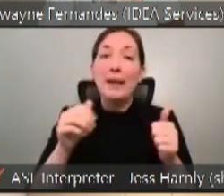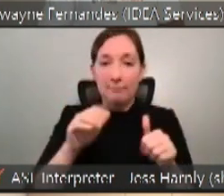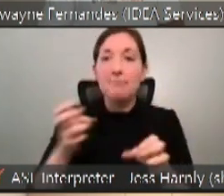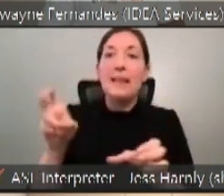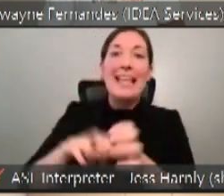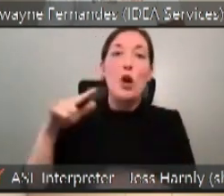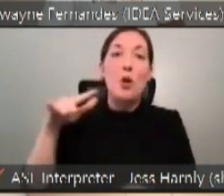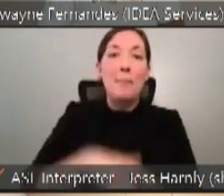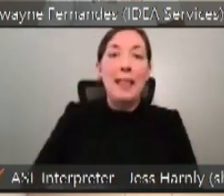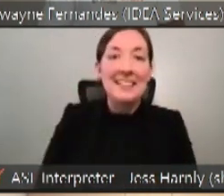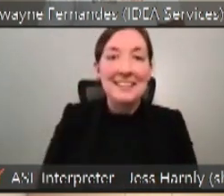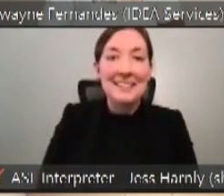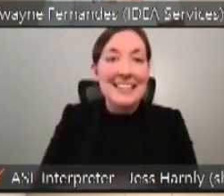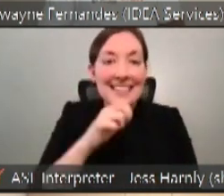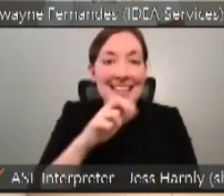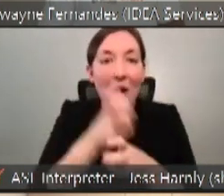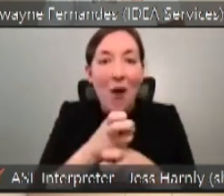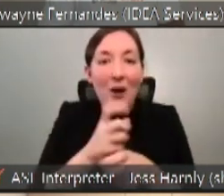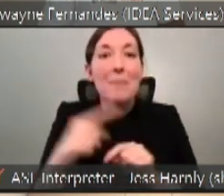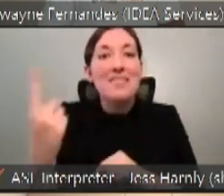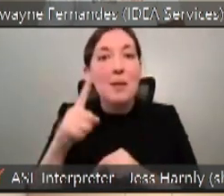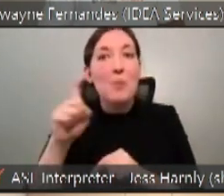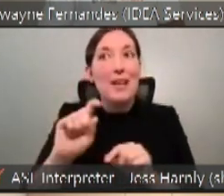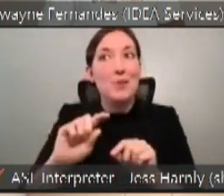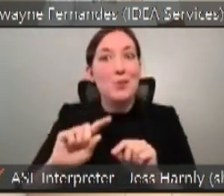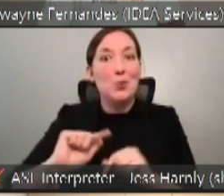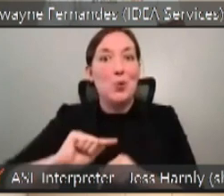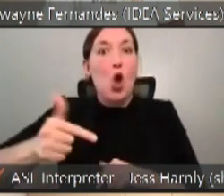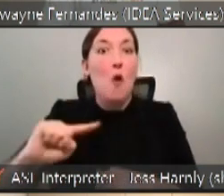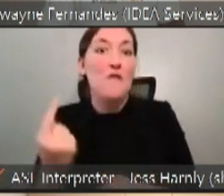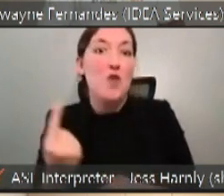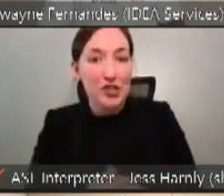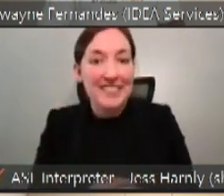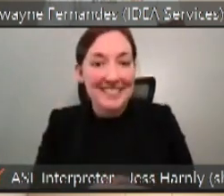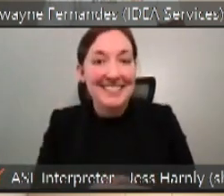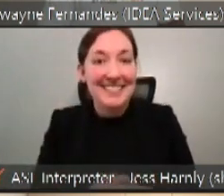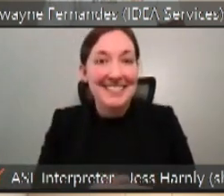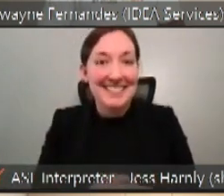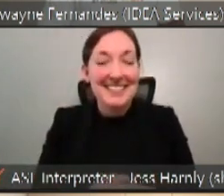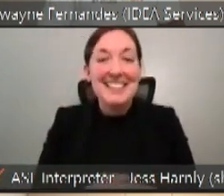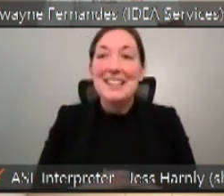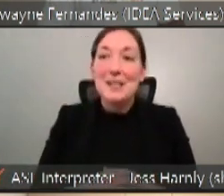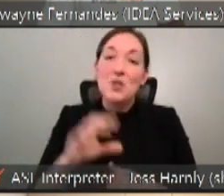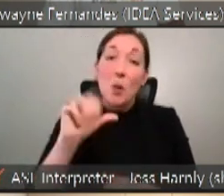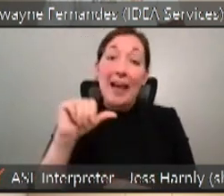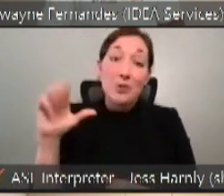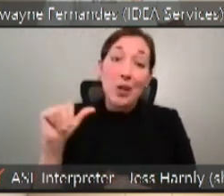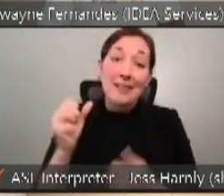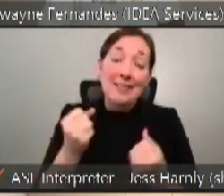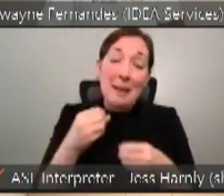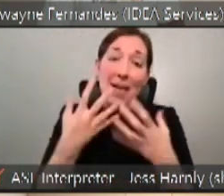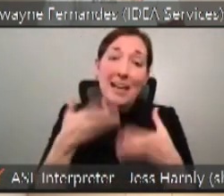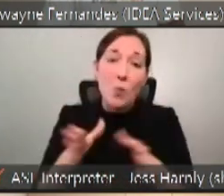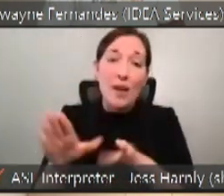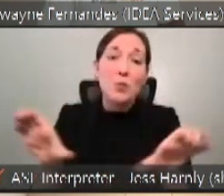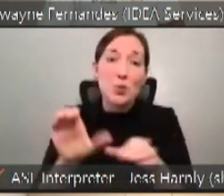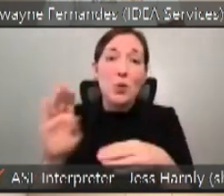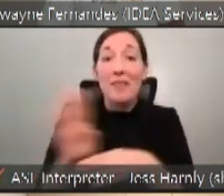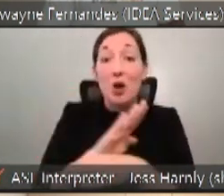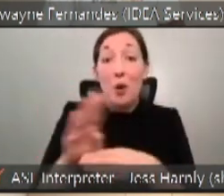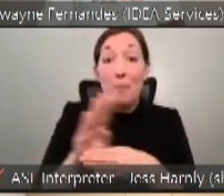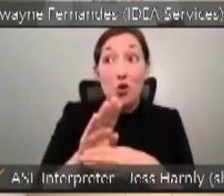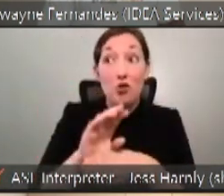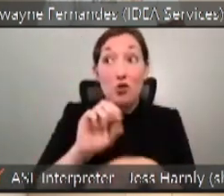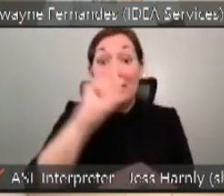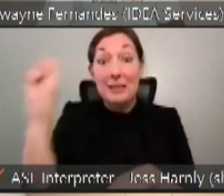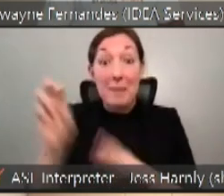You know, it's not hard, but someone has to go first. And so in many ways, Astro Access is doing what the commercial space flight industry